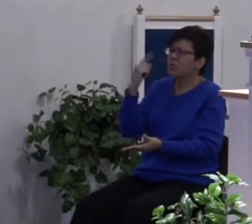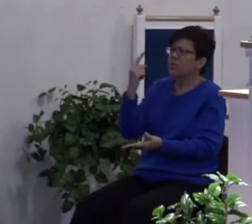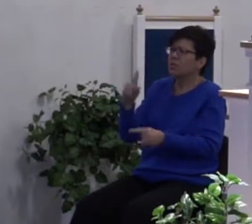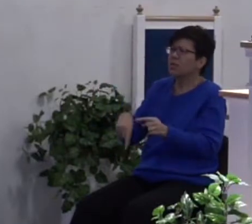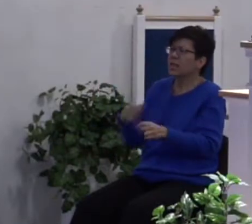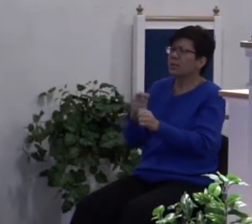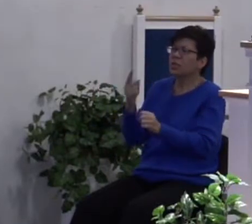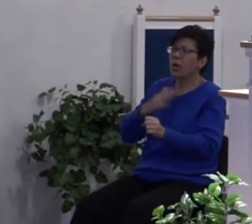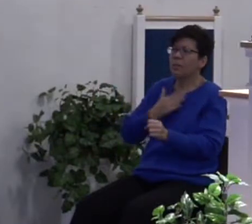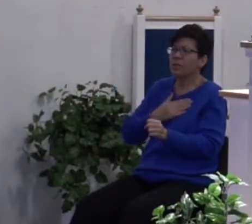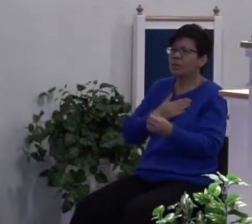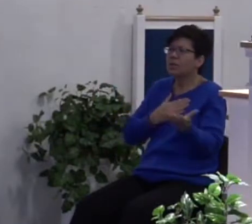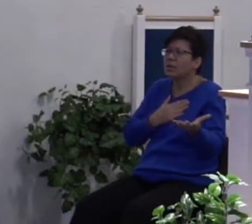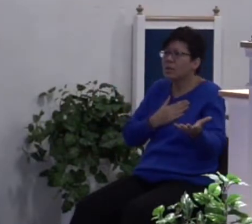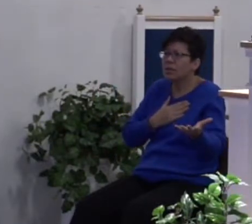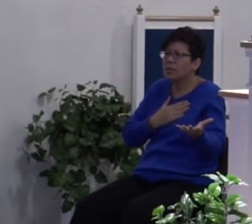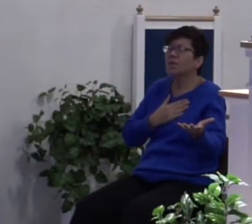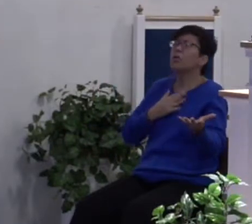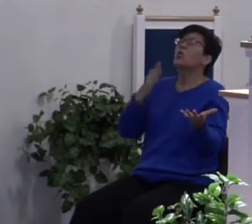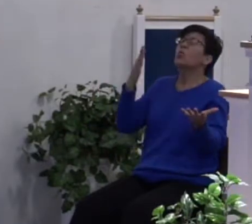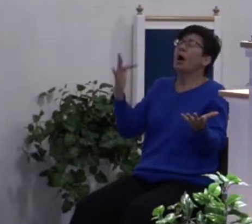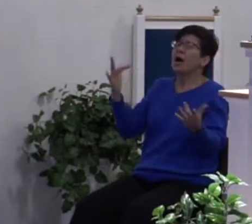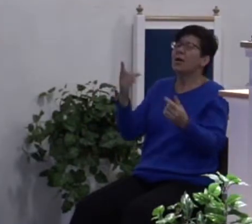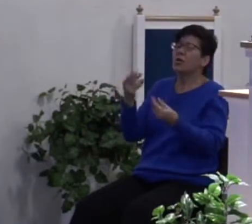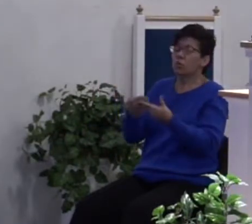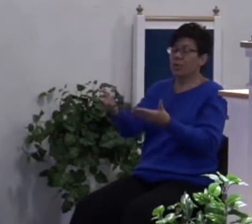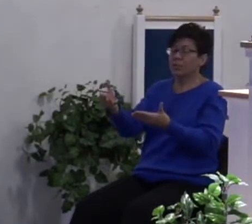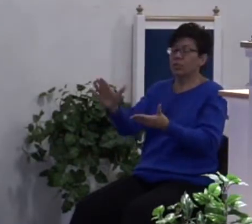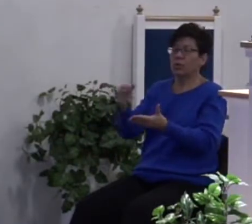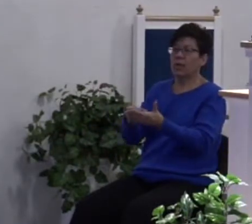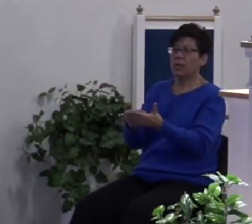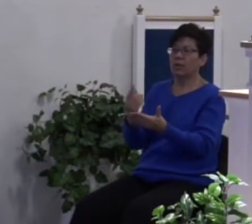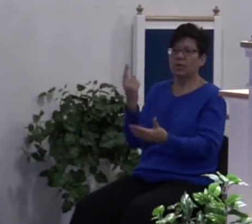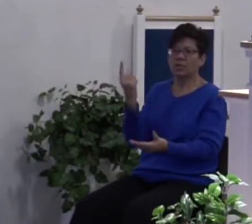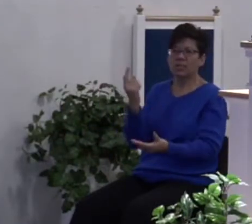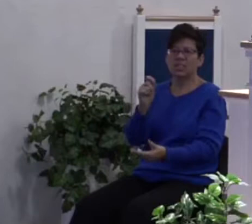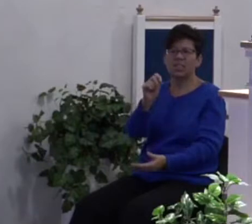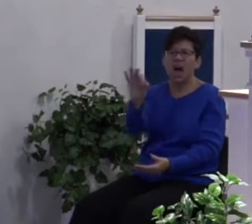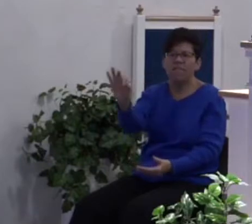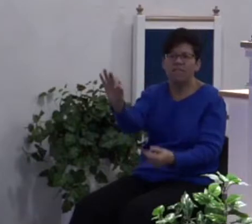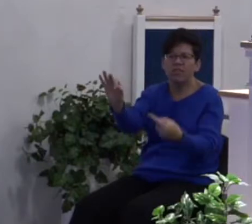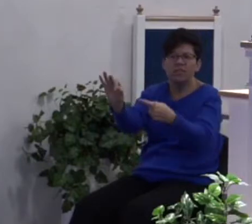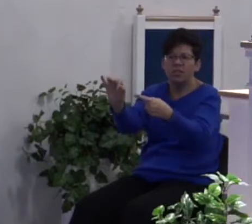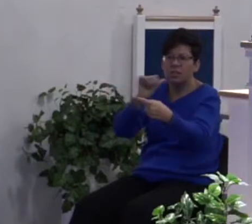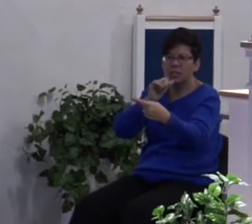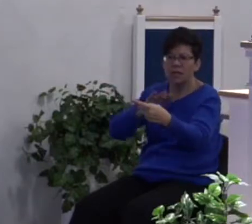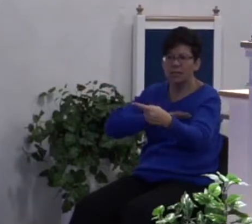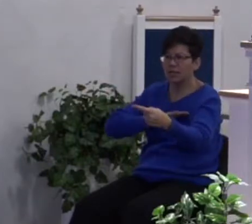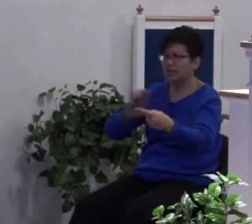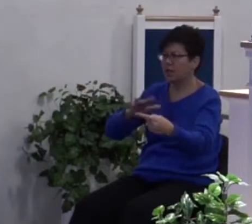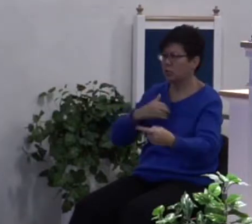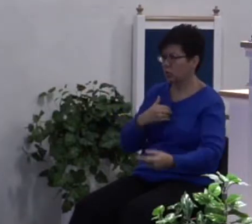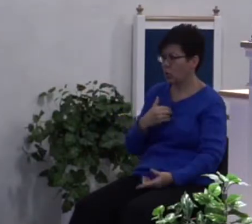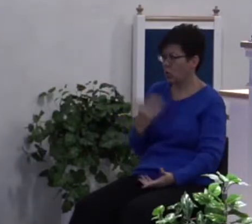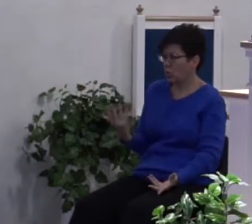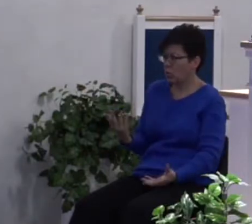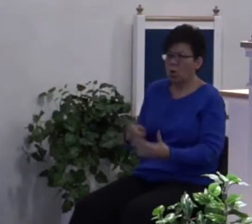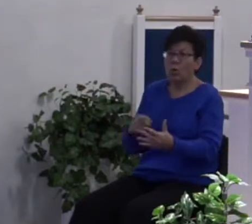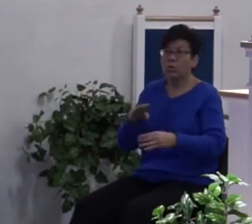you happy? Why keep wasting your money on stuff that doesn't satisfy your soul? What will satisfy you?